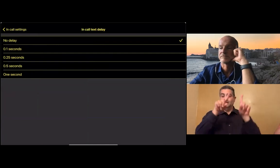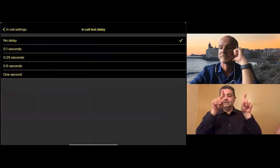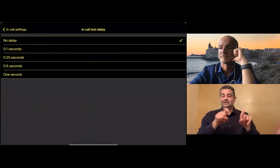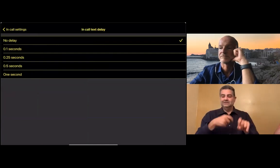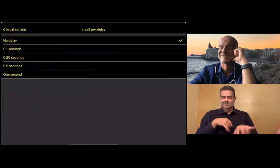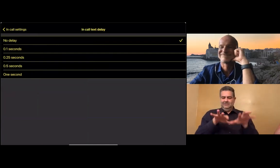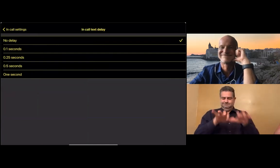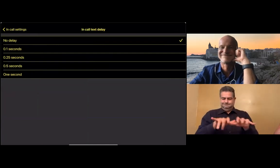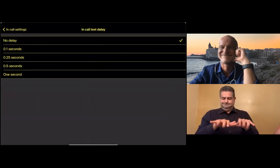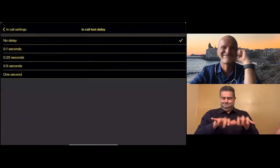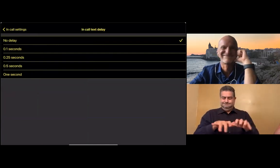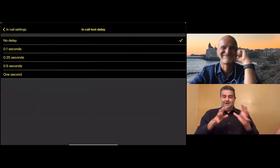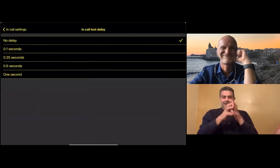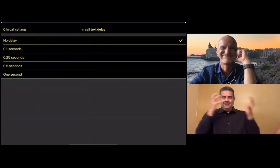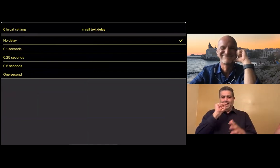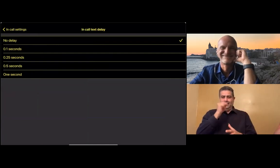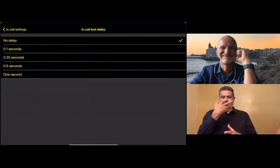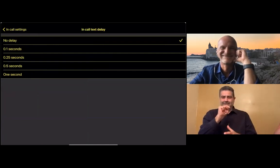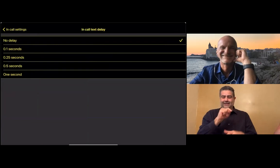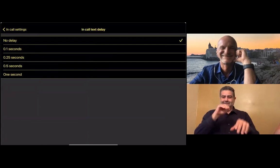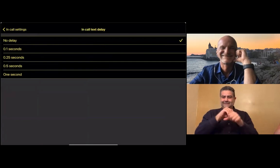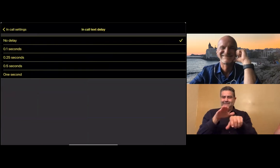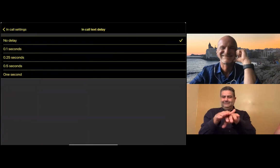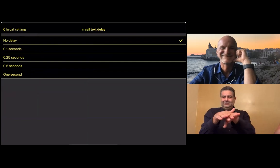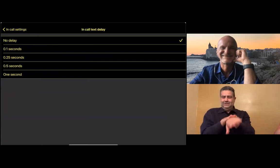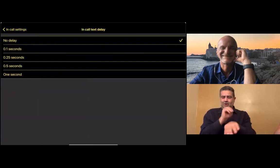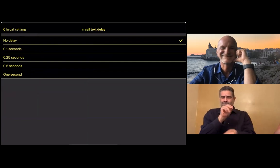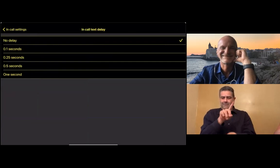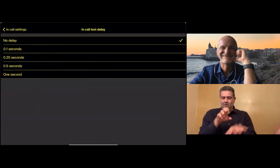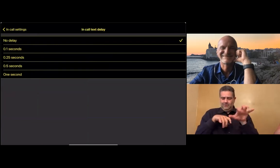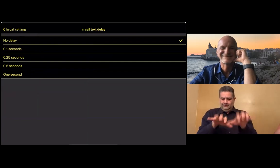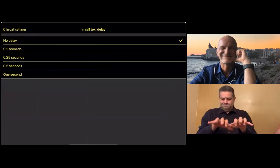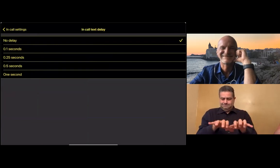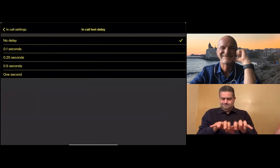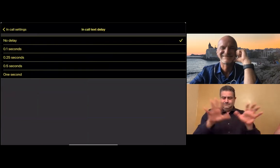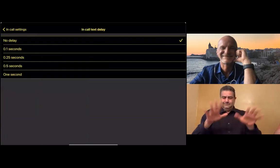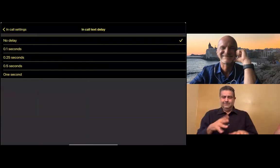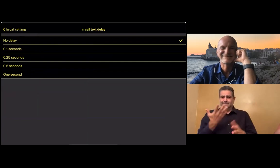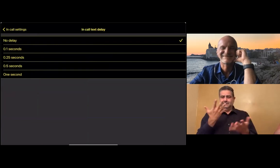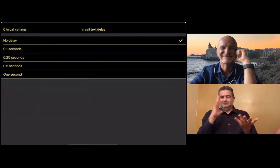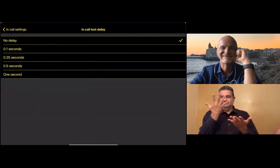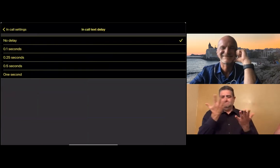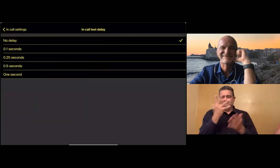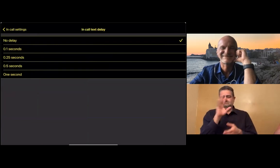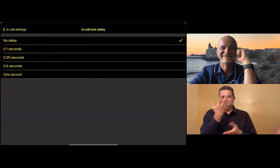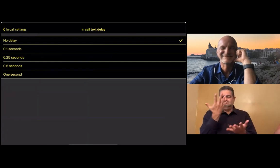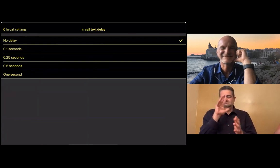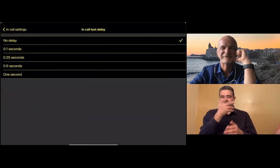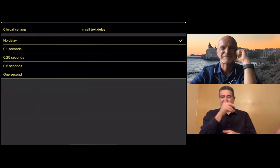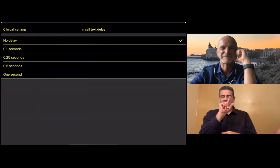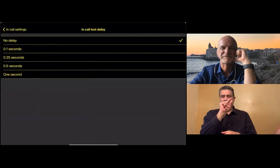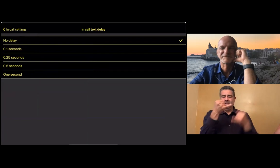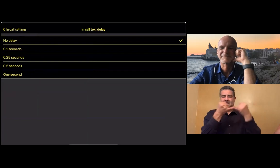it's really slow. I tested it out one time and I typed as quickly as I could,